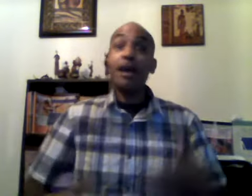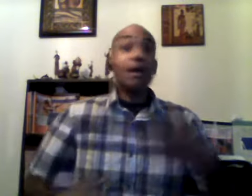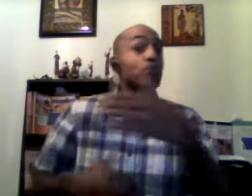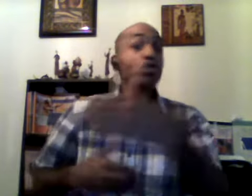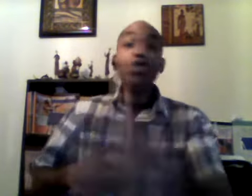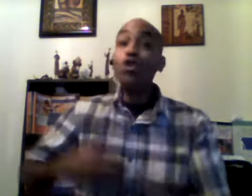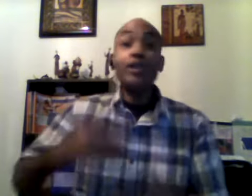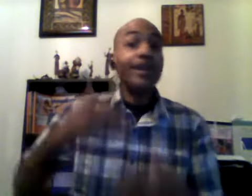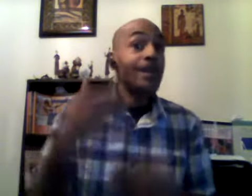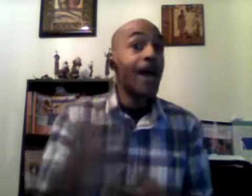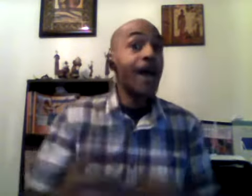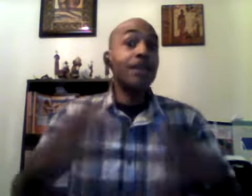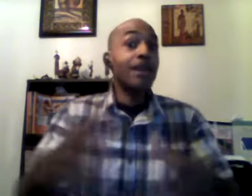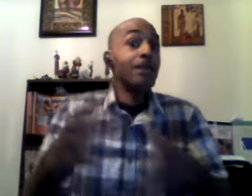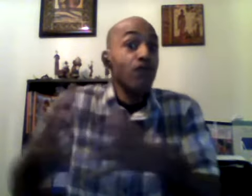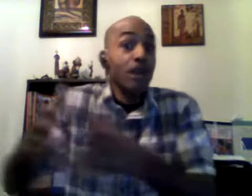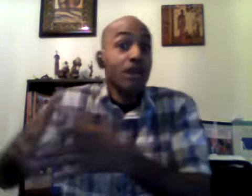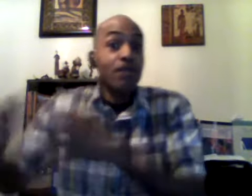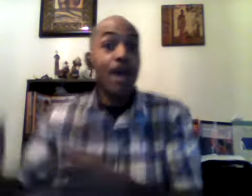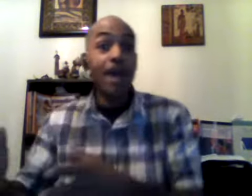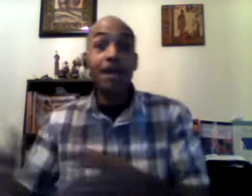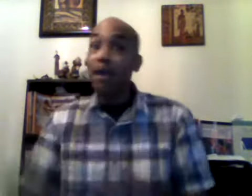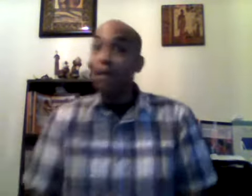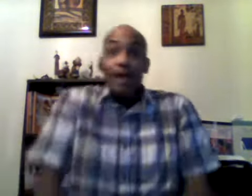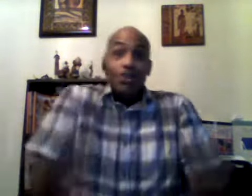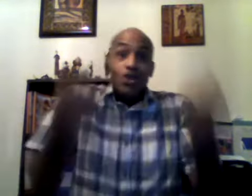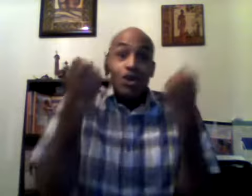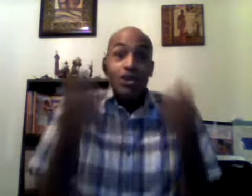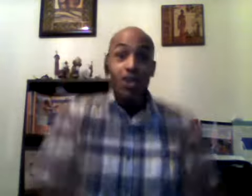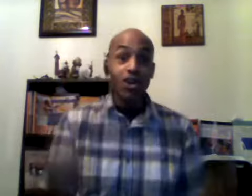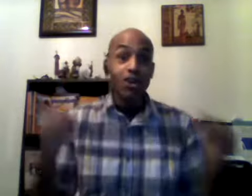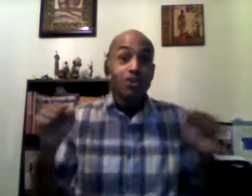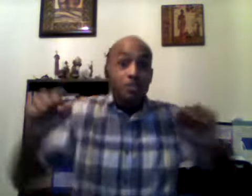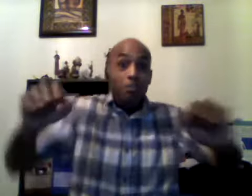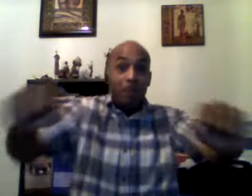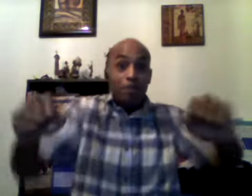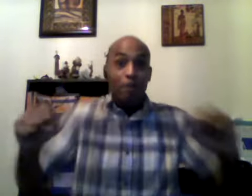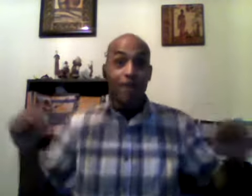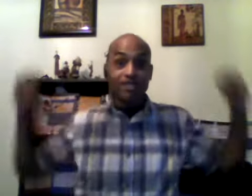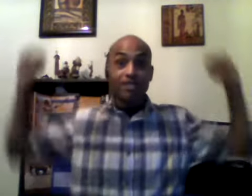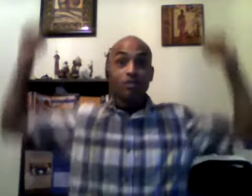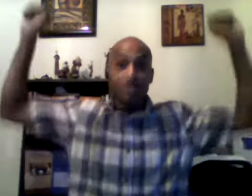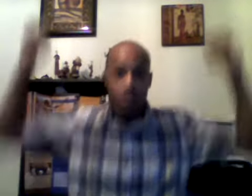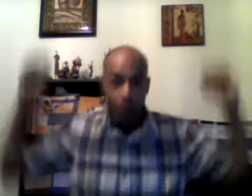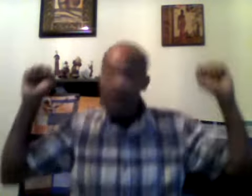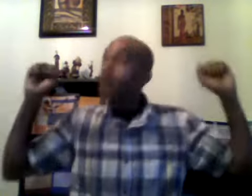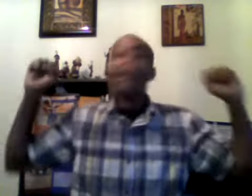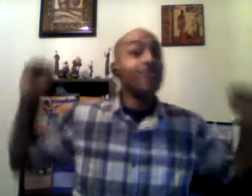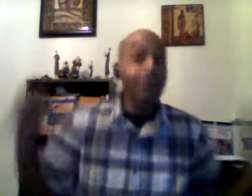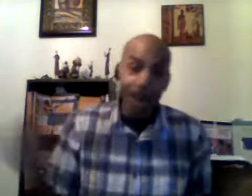you cannot get rid of that by doing curls and bench pressing and squat no